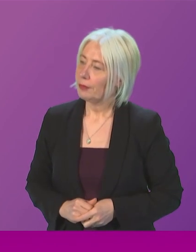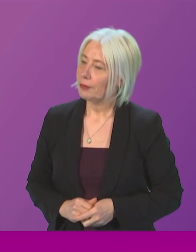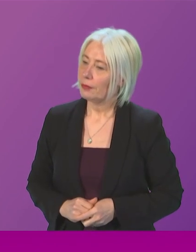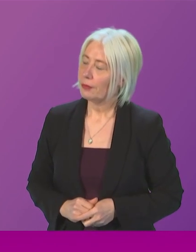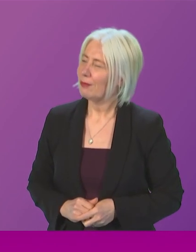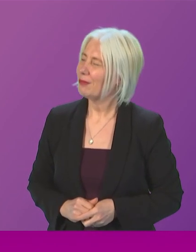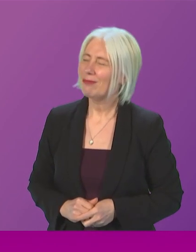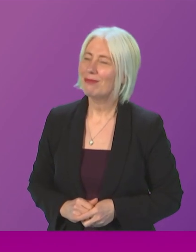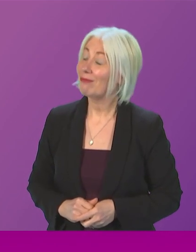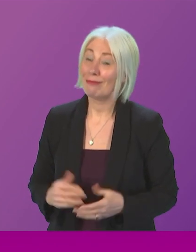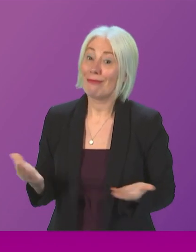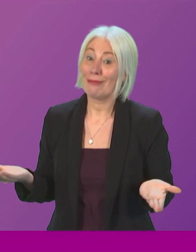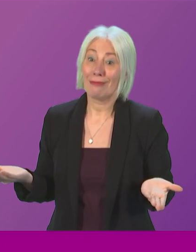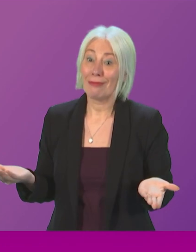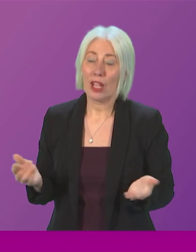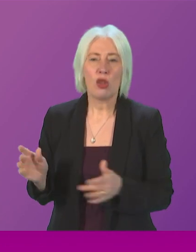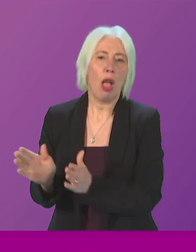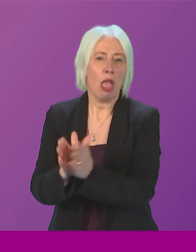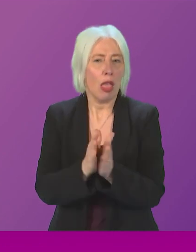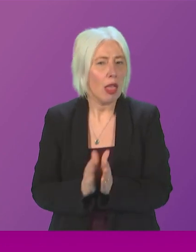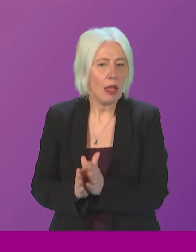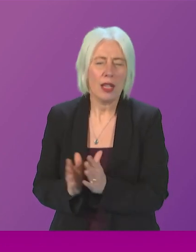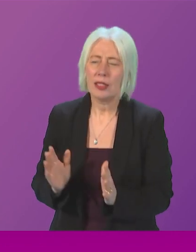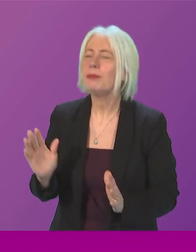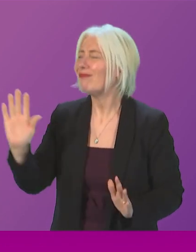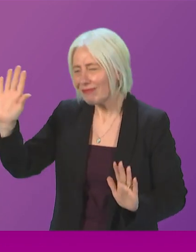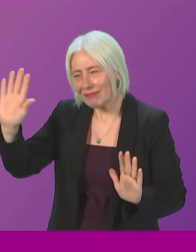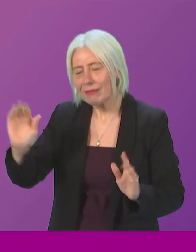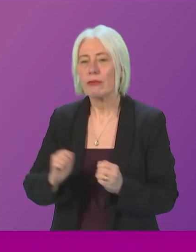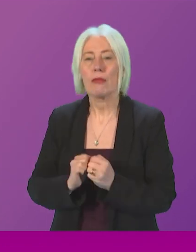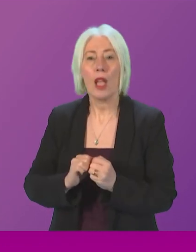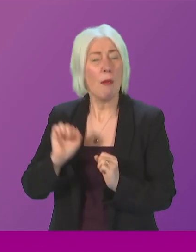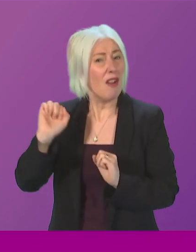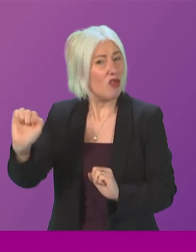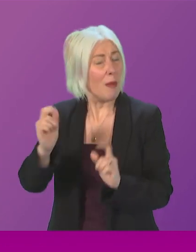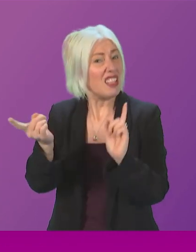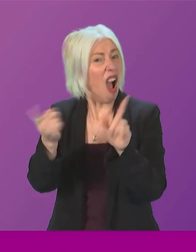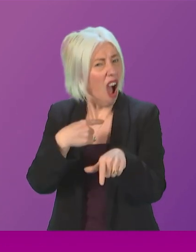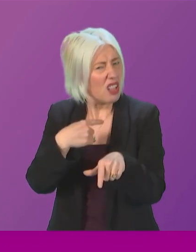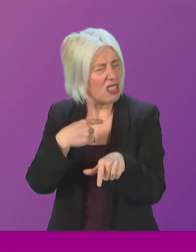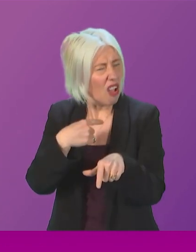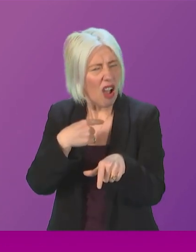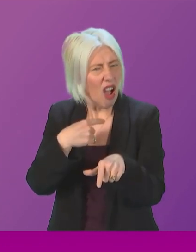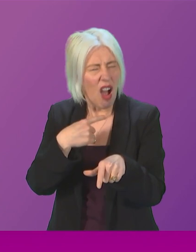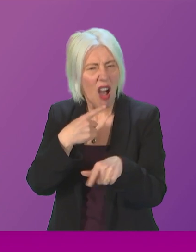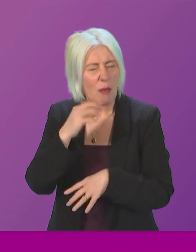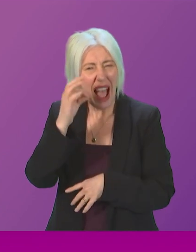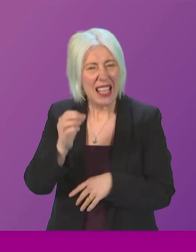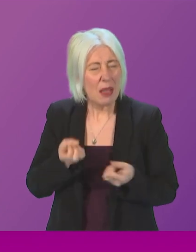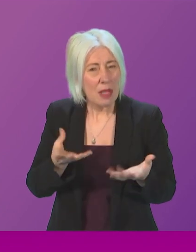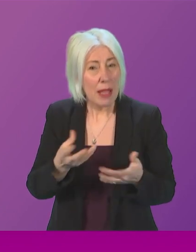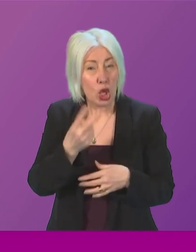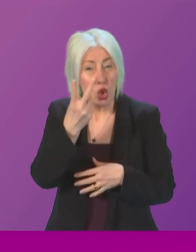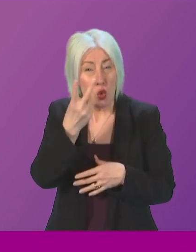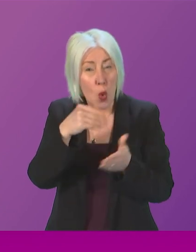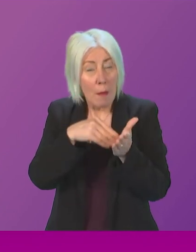You wouldn't have guessed it... Thank you. You wouldn't have guessed it from that answer, but it was actually a question about spending almost £2